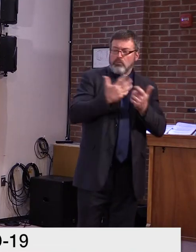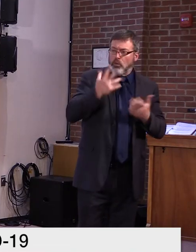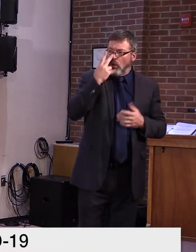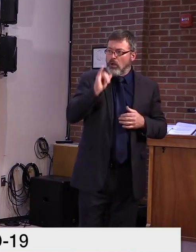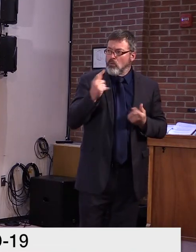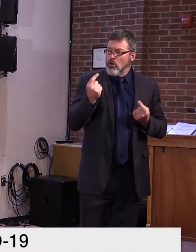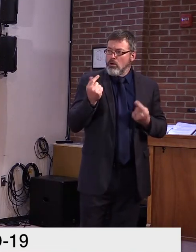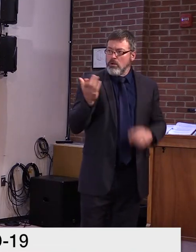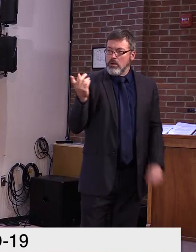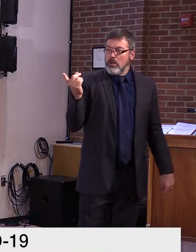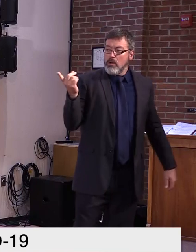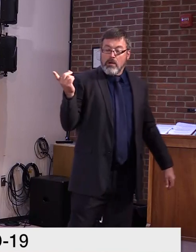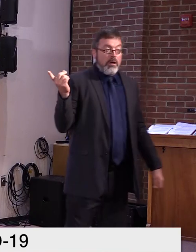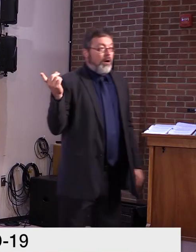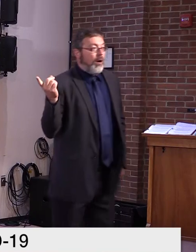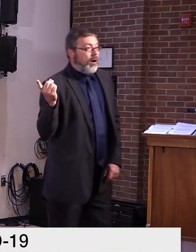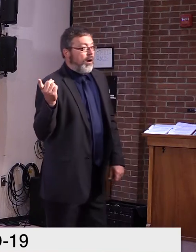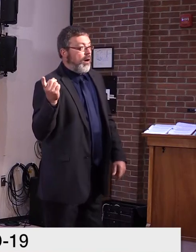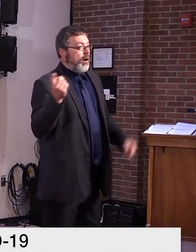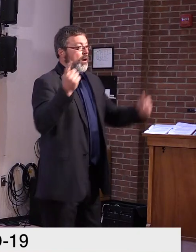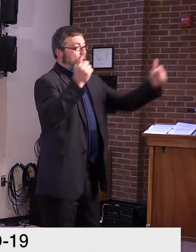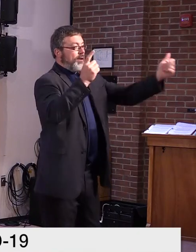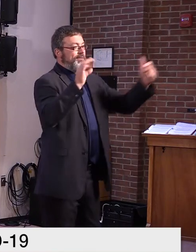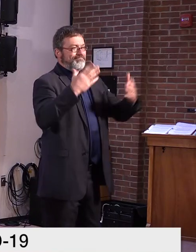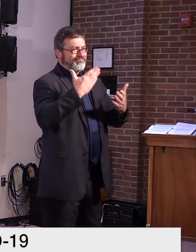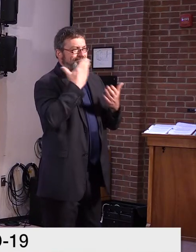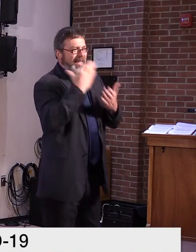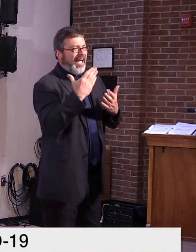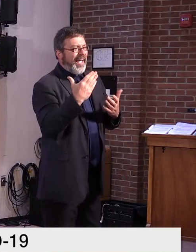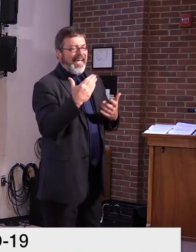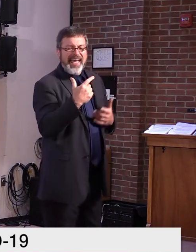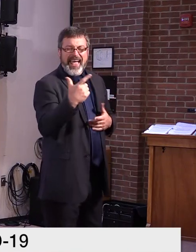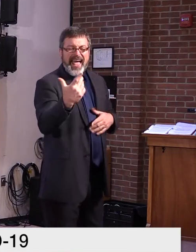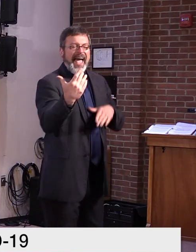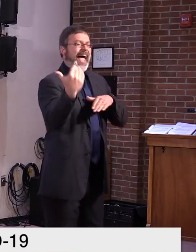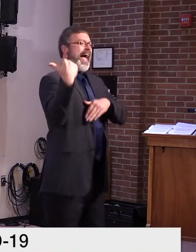Thanks, Colin. I was hoping I was going to get through the press conference without a question.